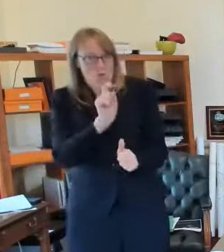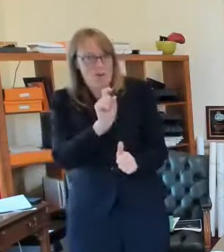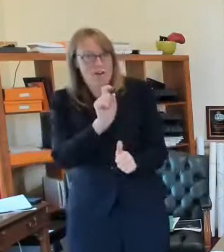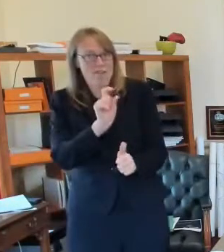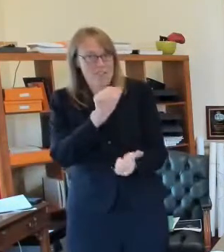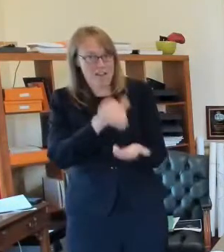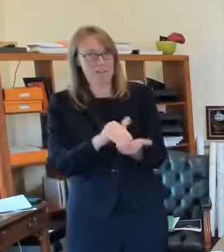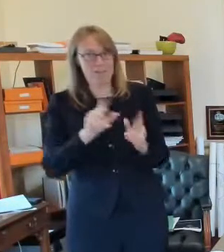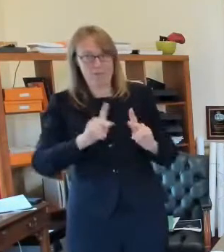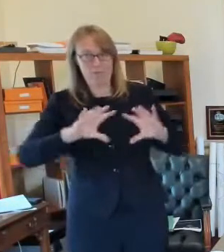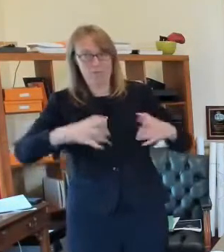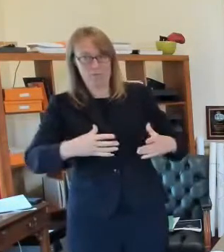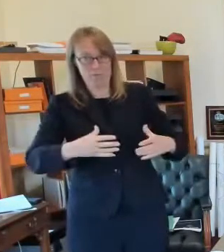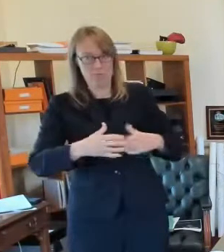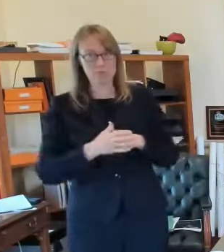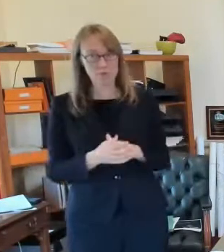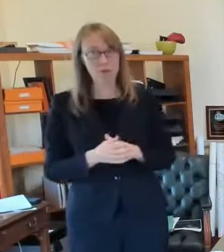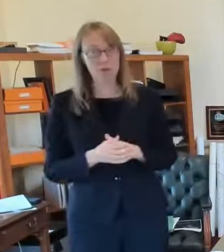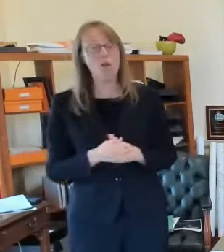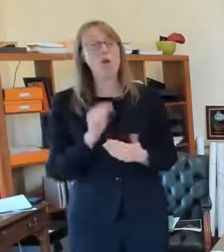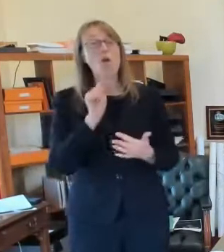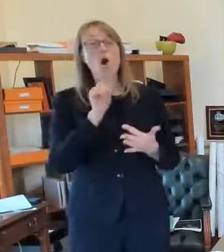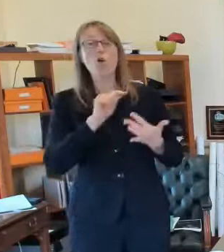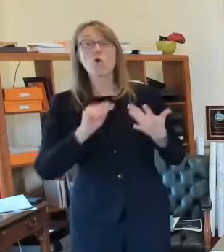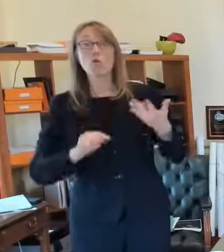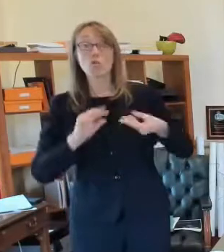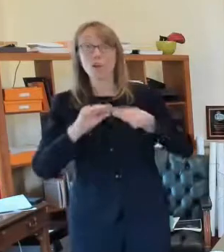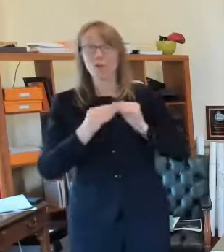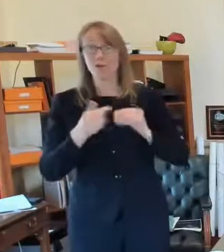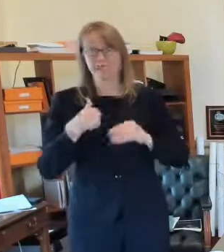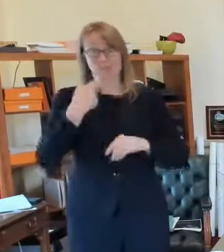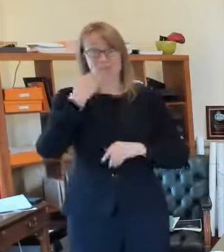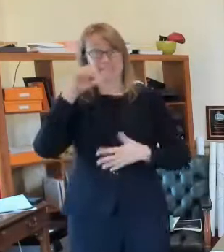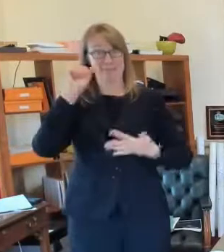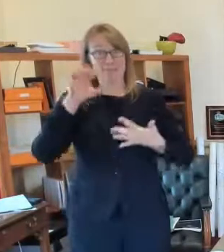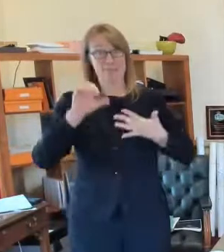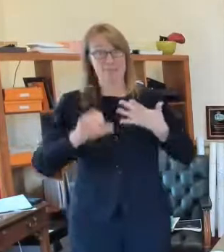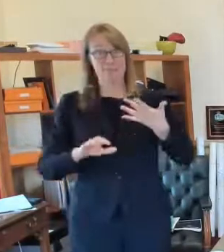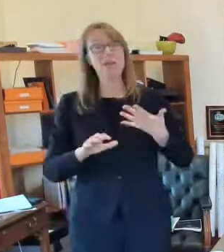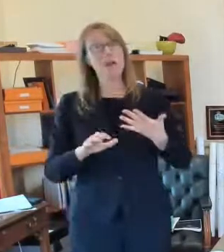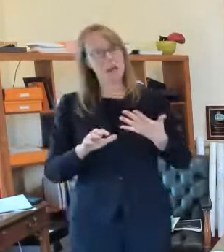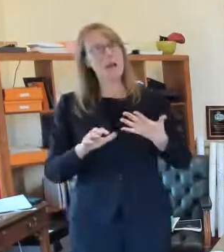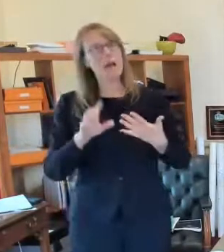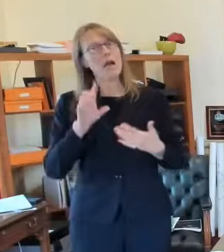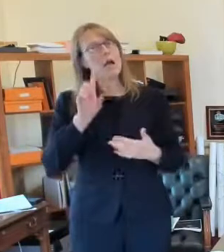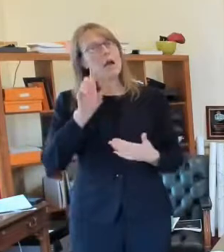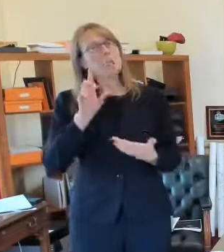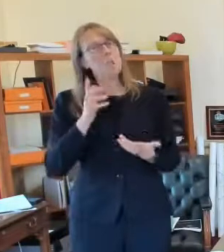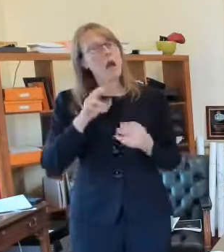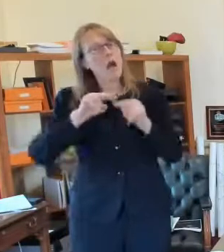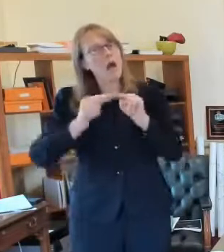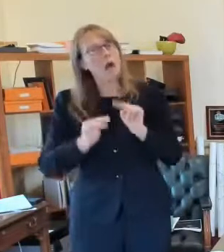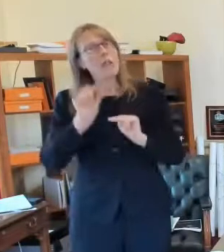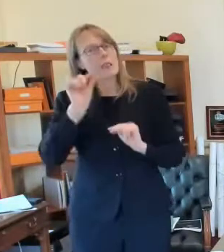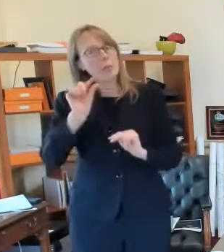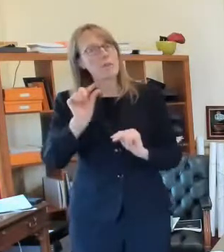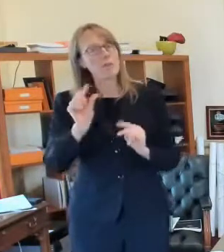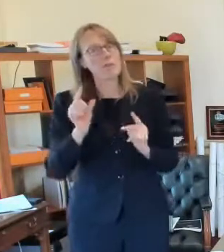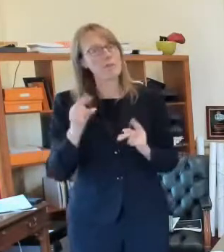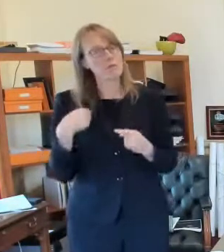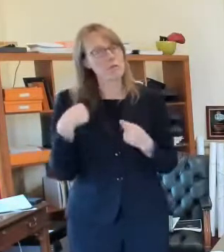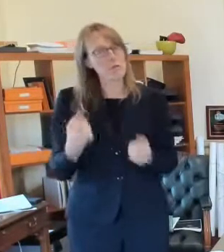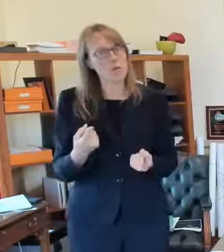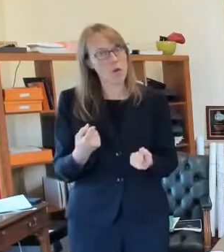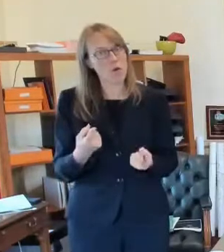um so let's let's all stick with the program here and you know continue with the